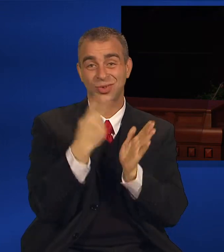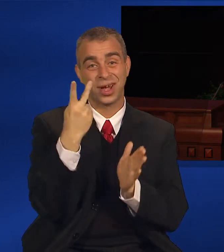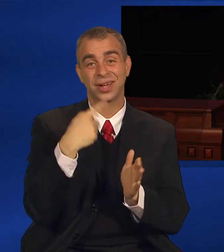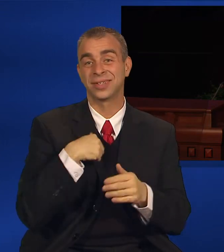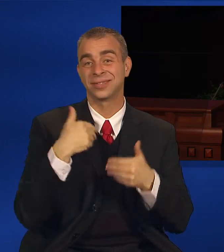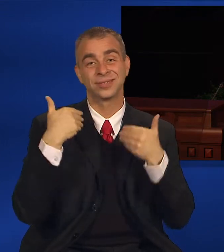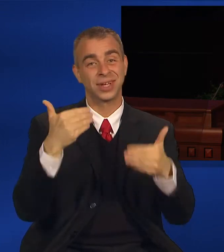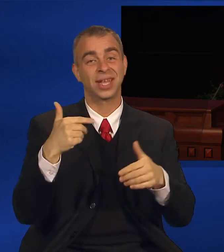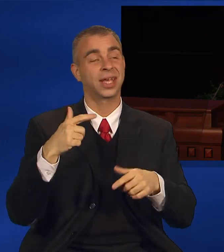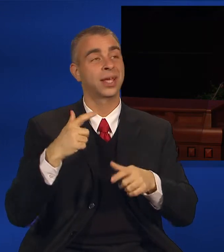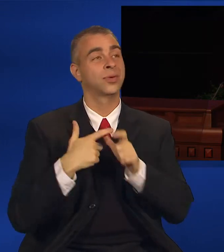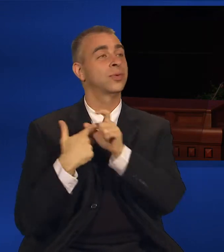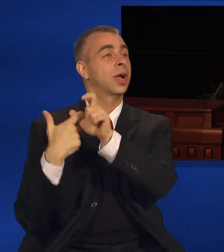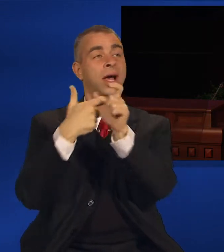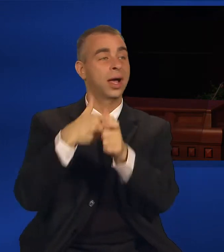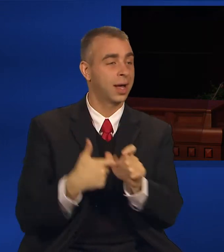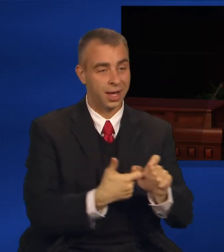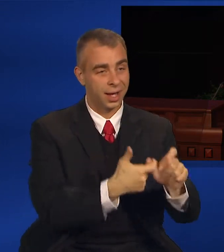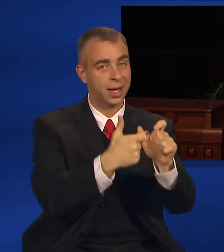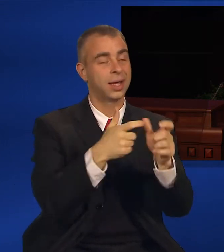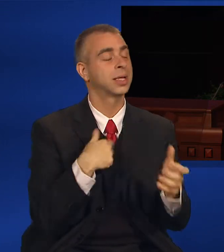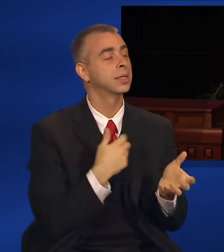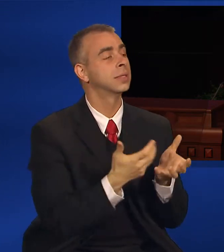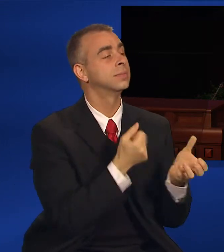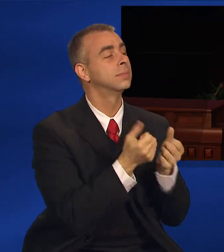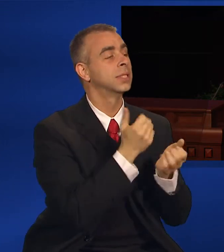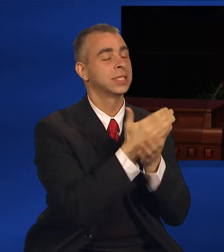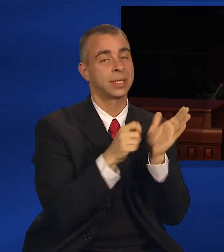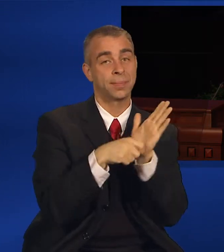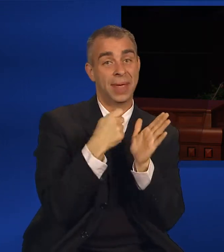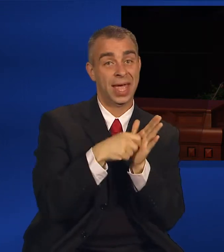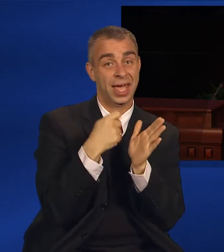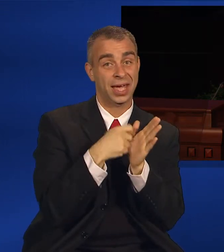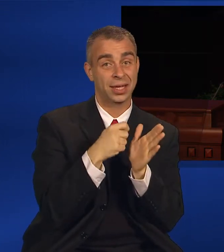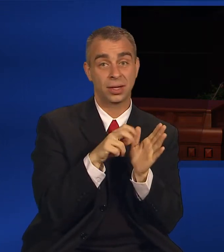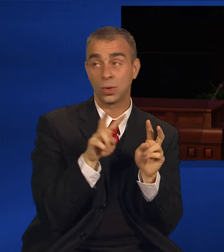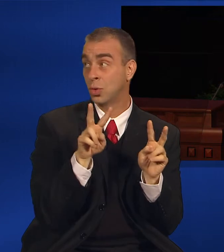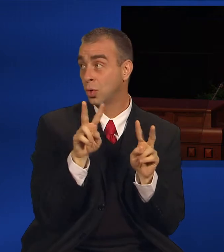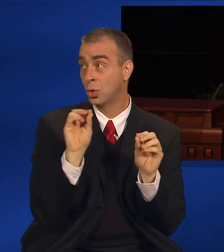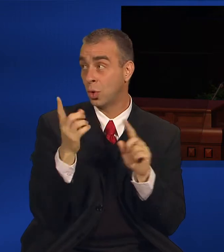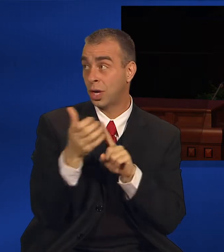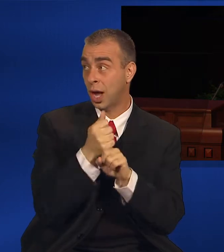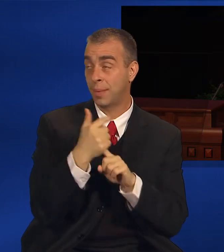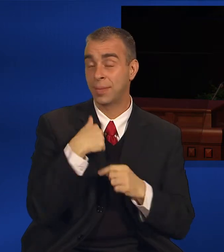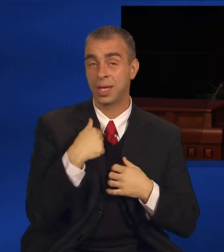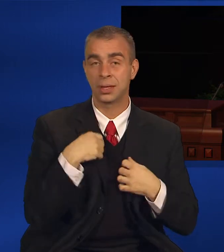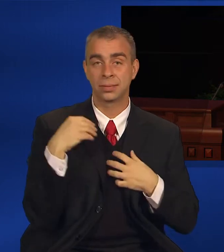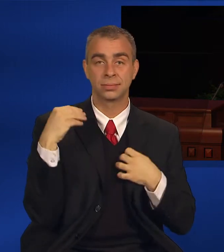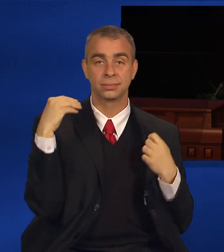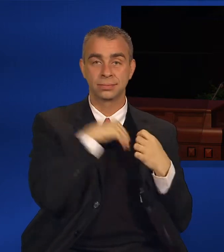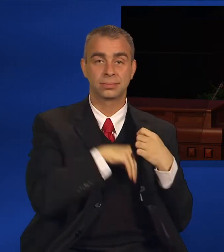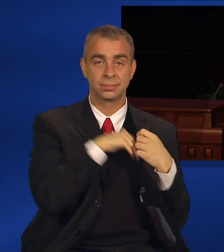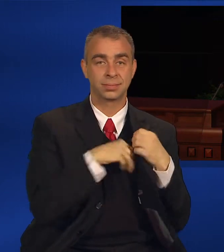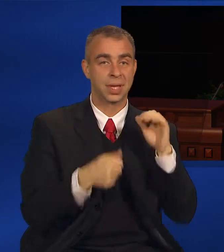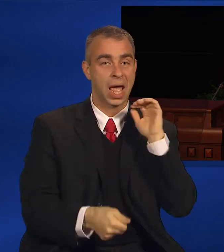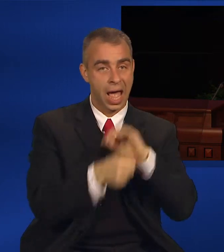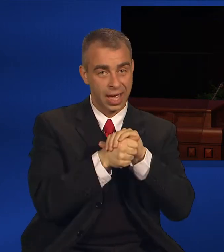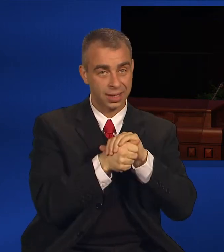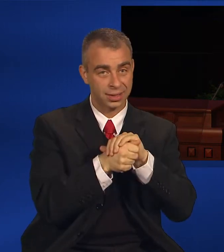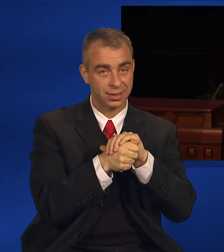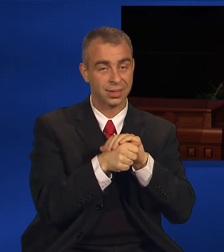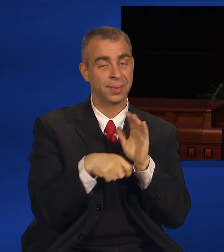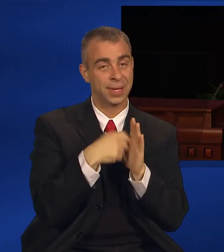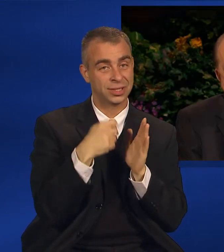ran to our cabin and grabbed a few matchsticks, making certain no one was watching. I hid them quickly in one of my